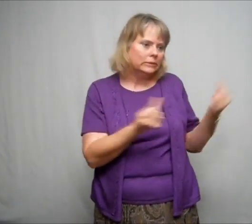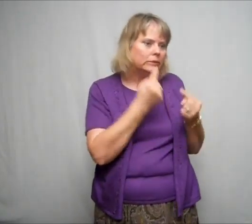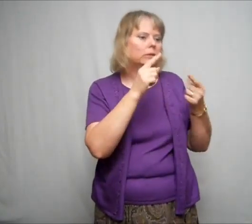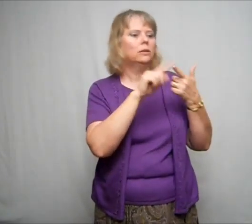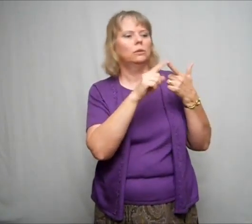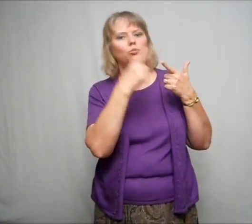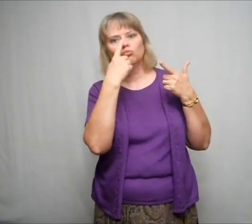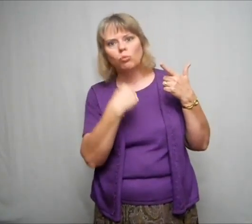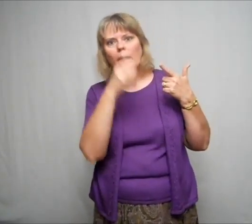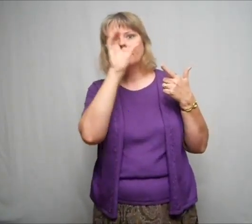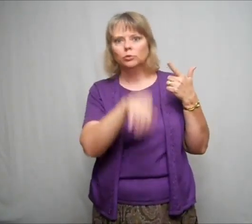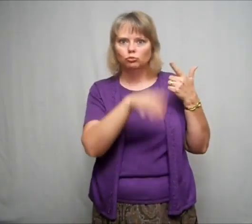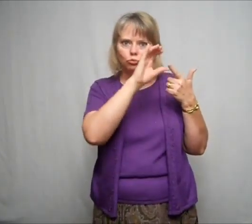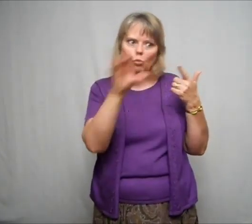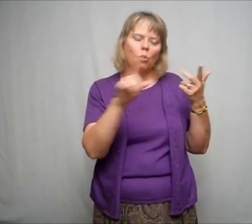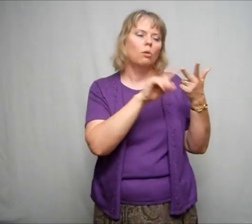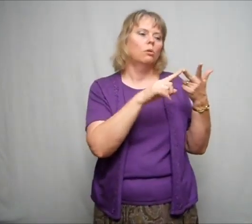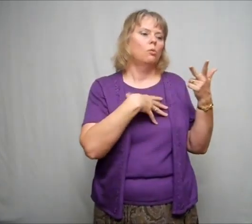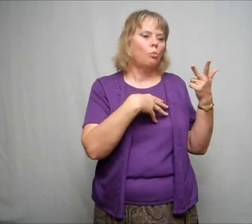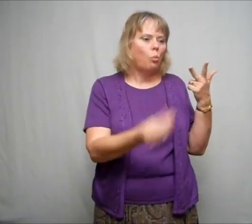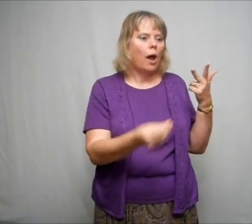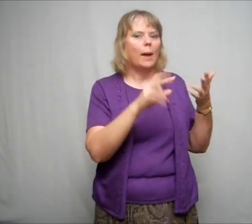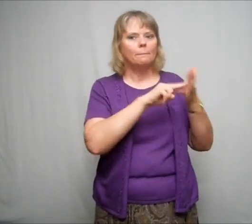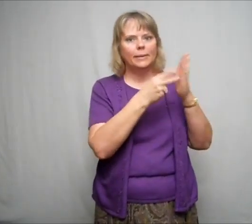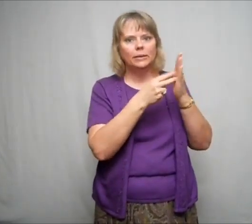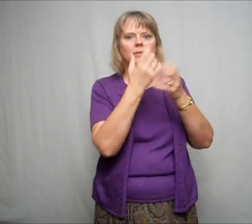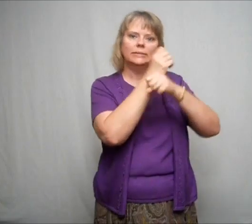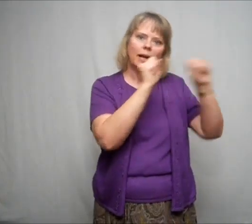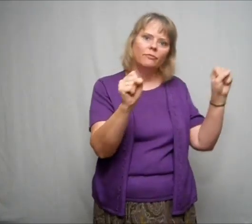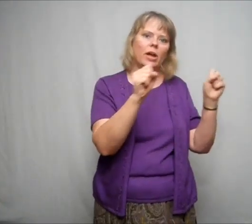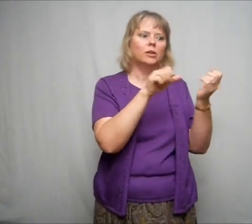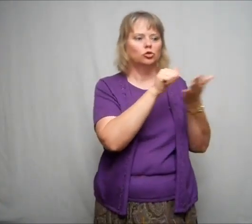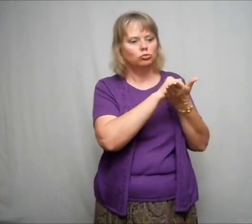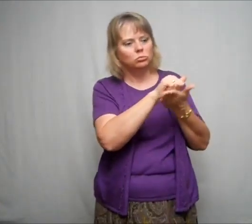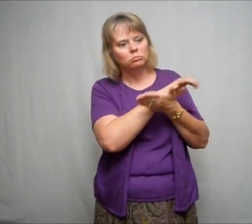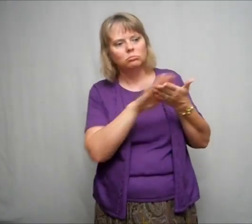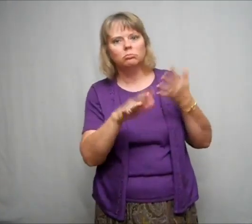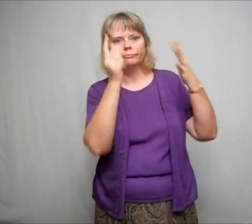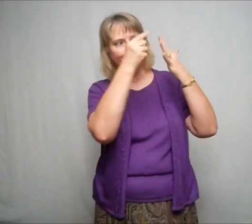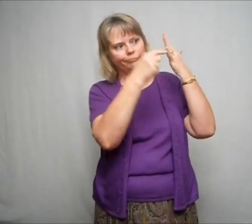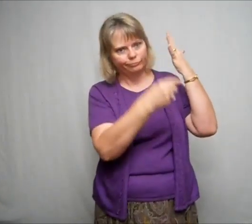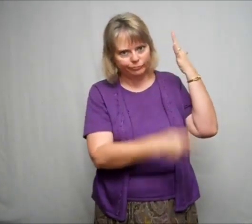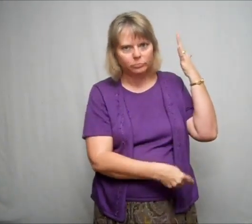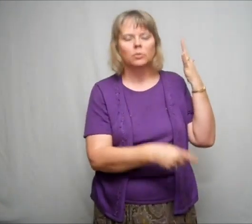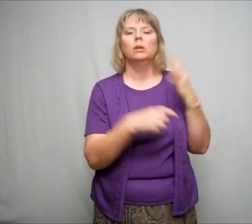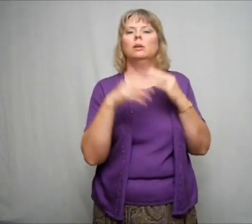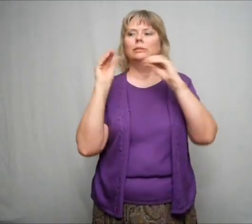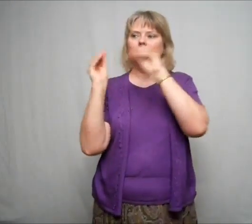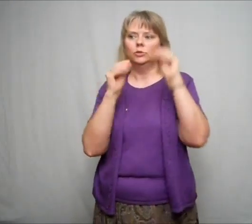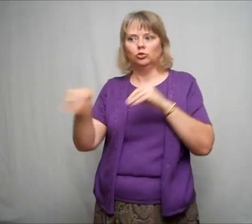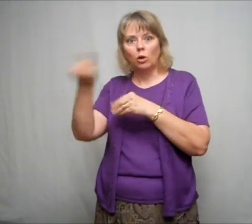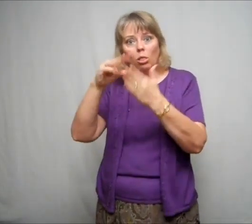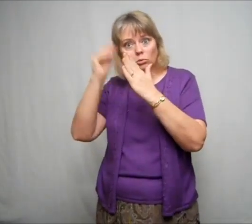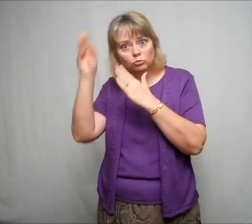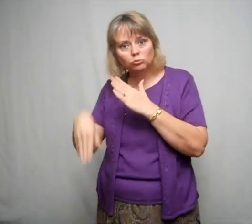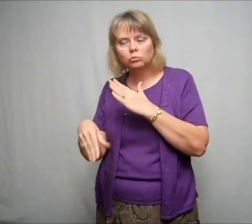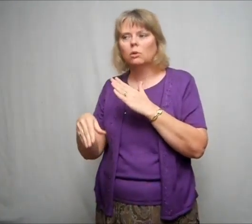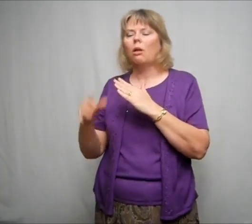black for sin, red for the blood of Jesus on the cross, white for salvation and cleansing, and all the seven different